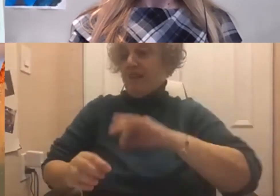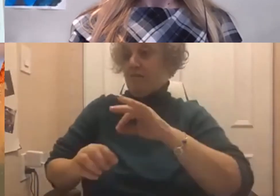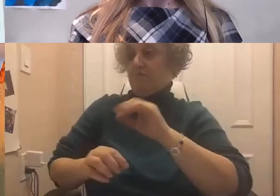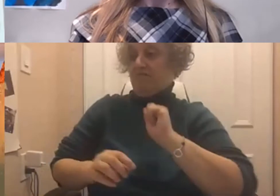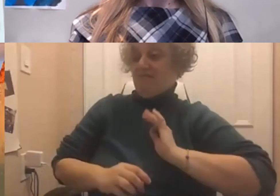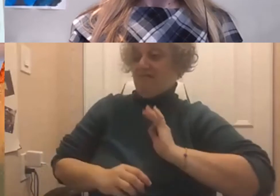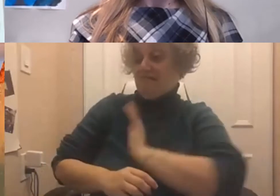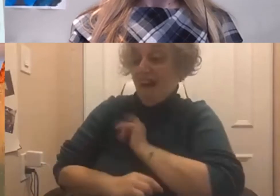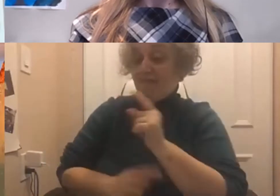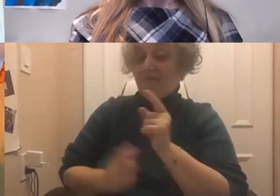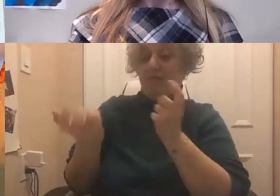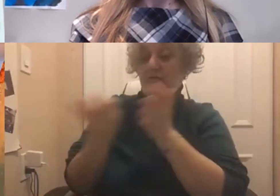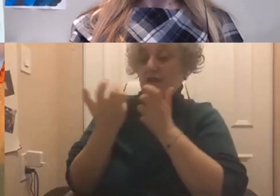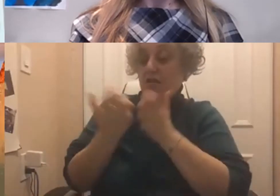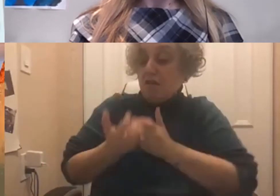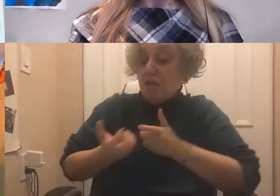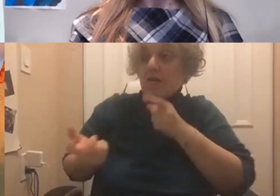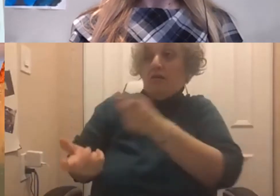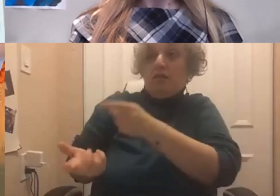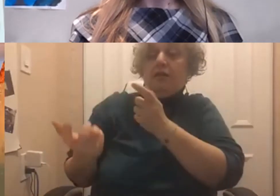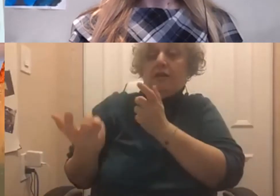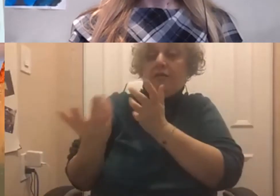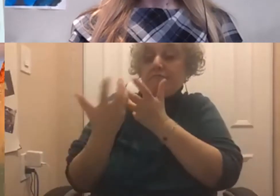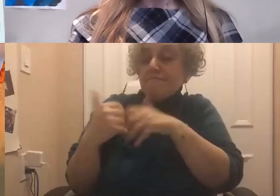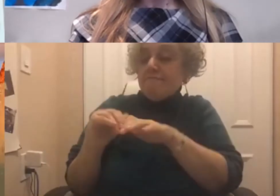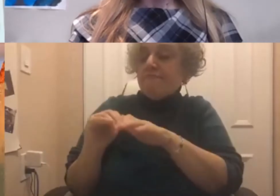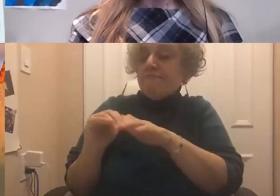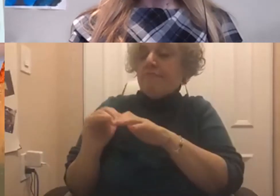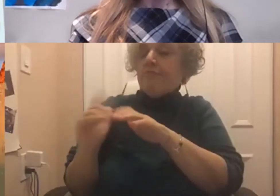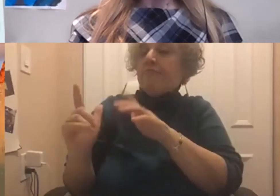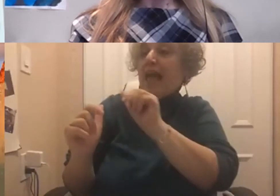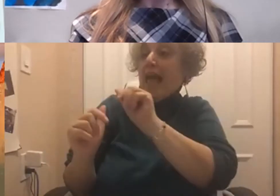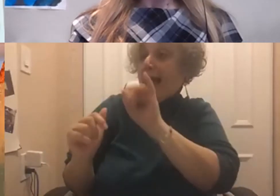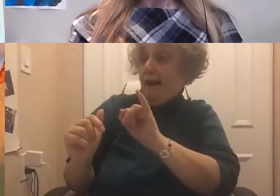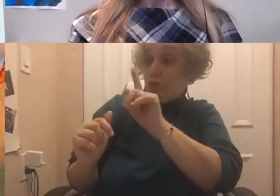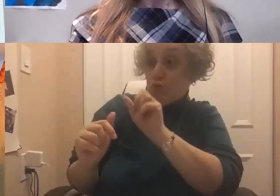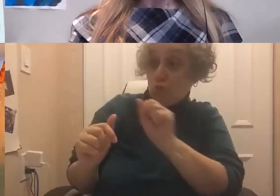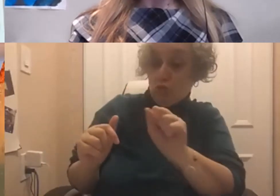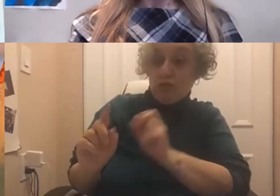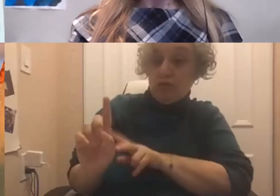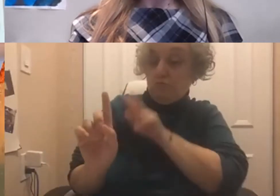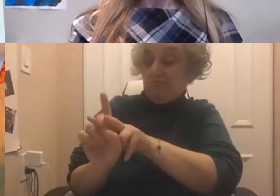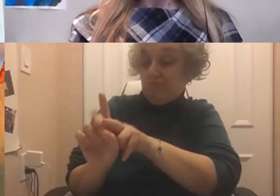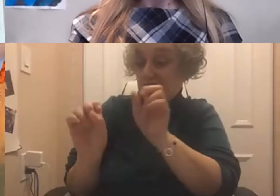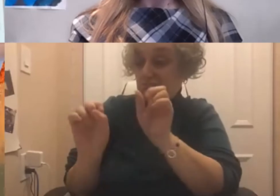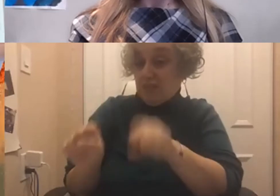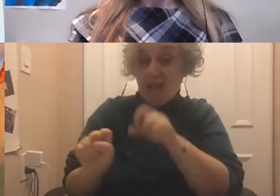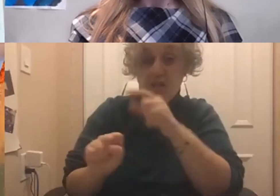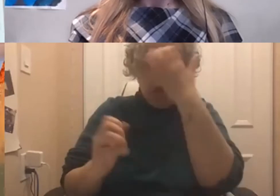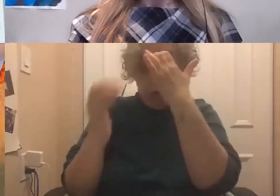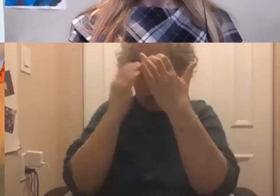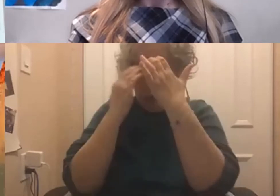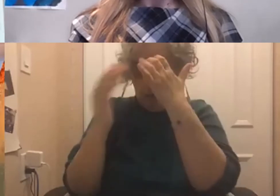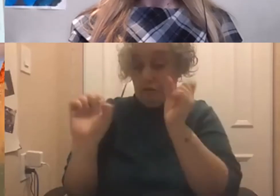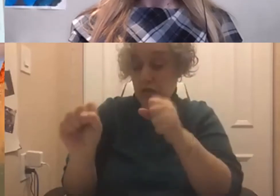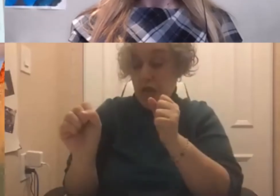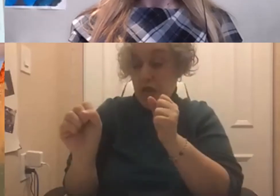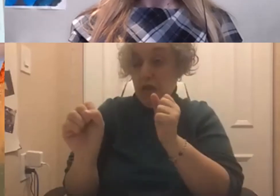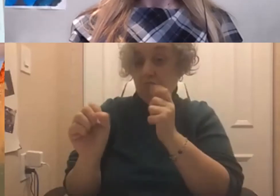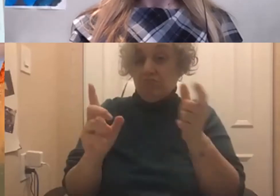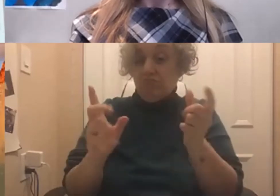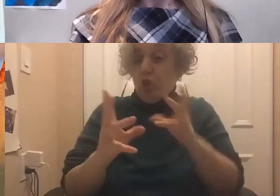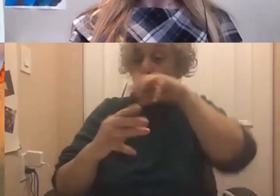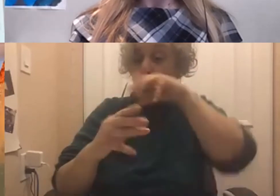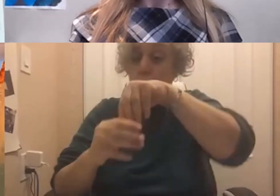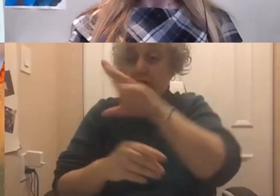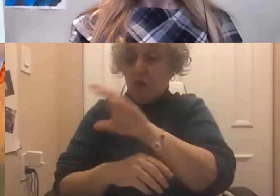automated tools, here are the tools, the AI tools that I am familiar with and I would love to bring to this company, is another